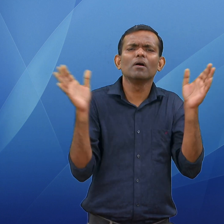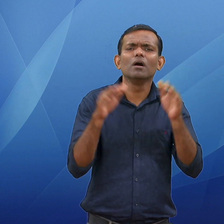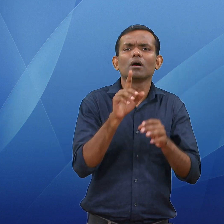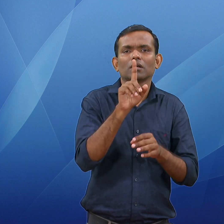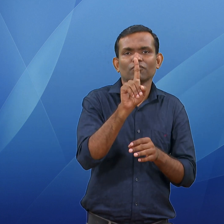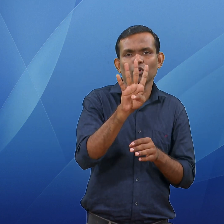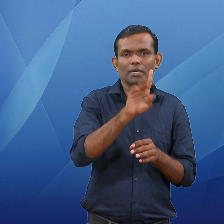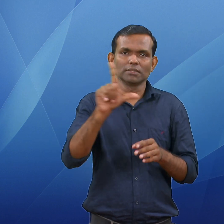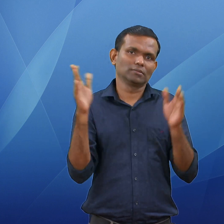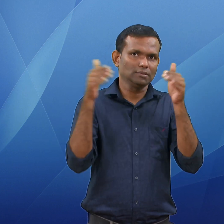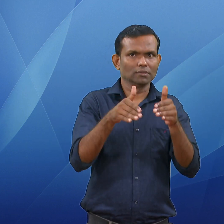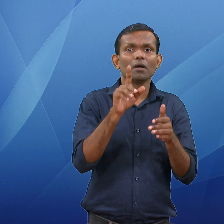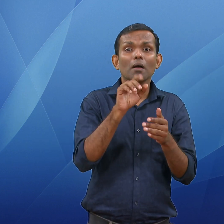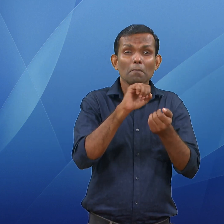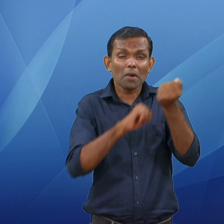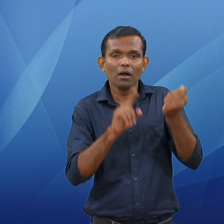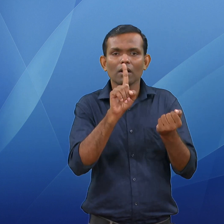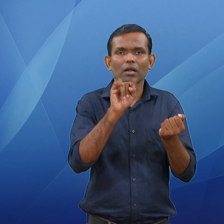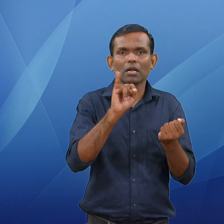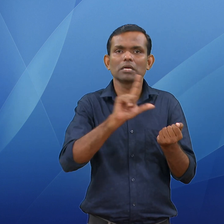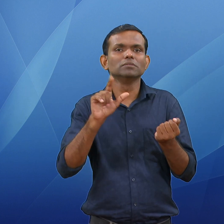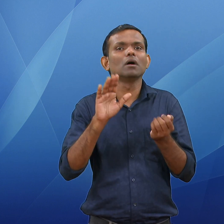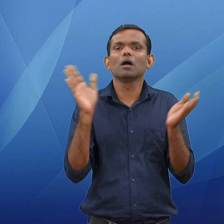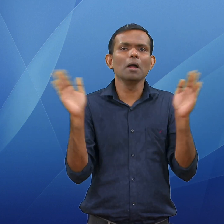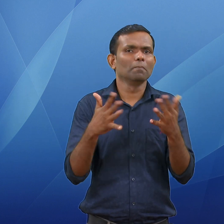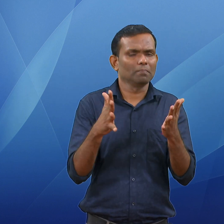by December 10 so that all 46 lakh members get the training.